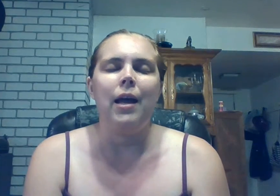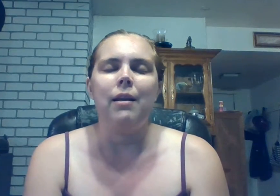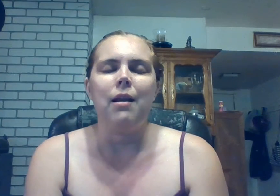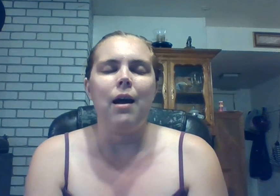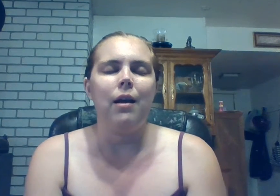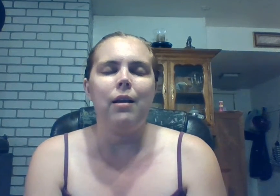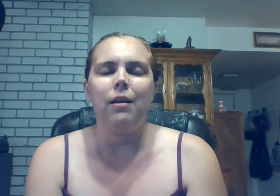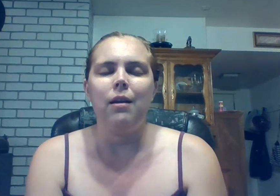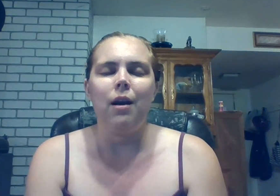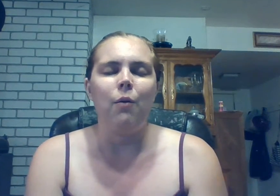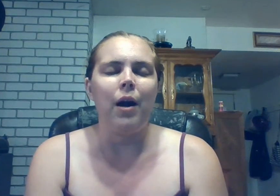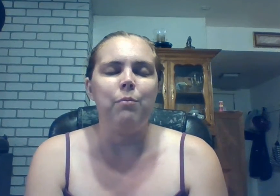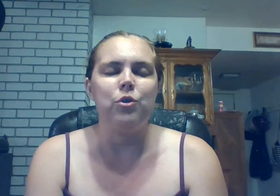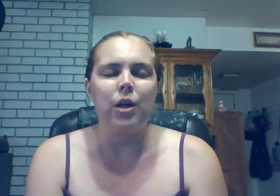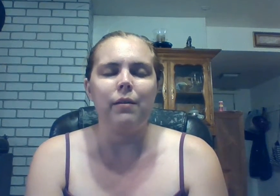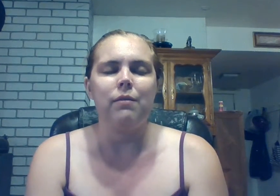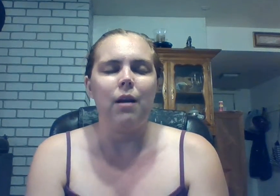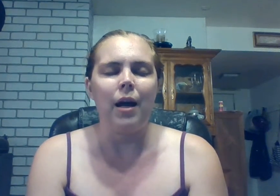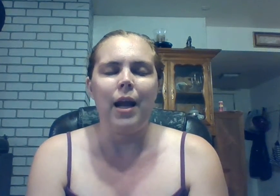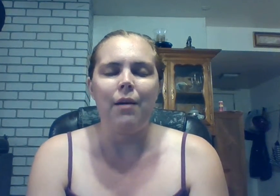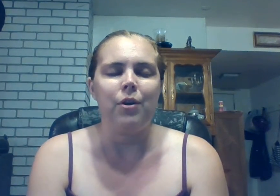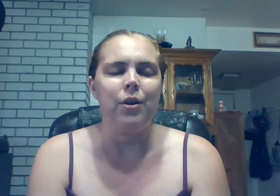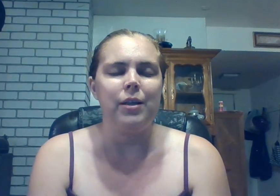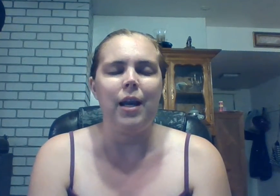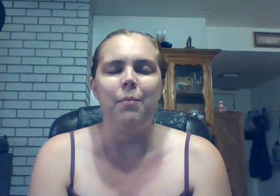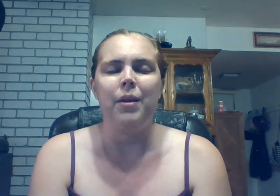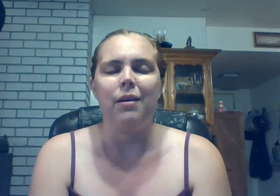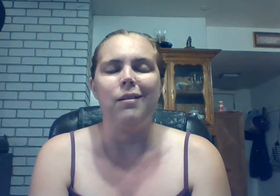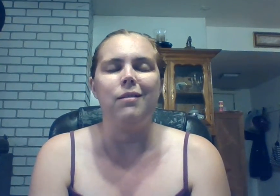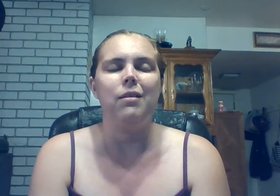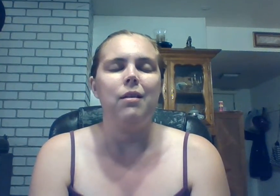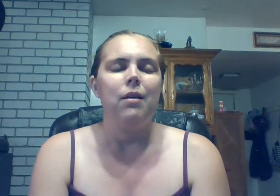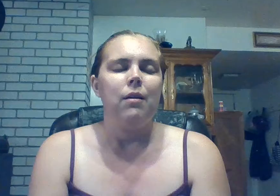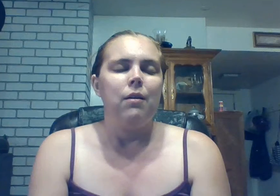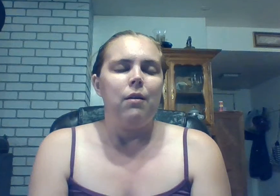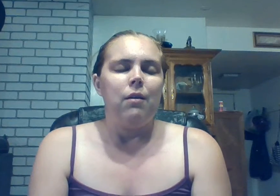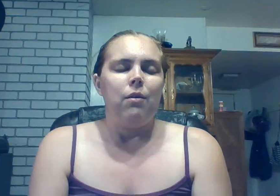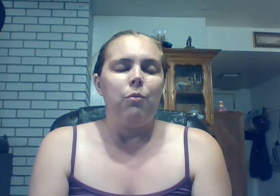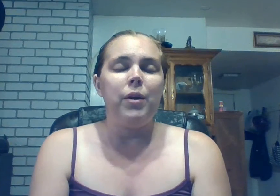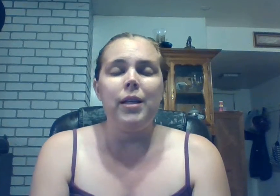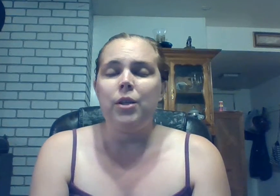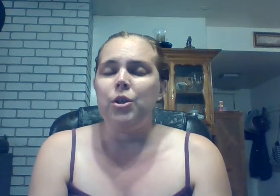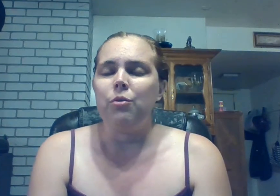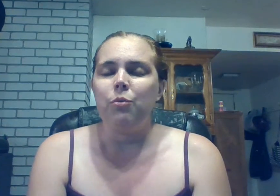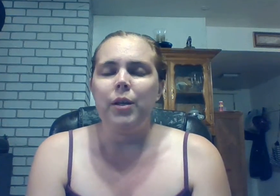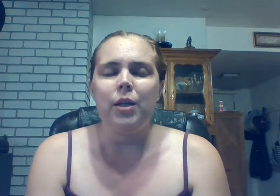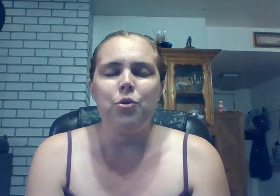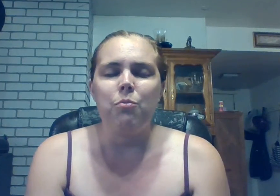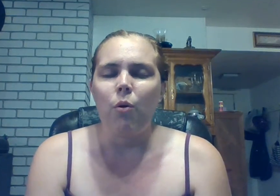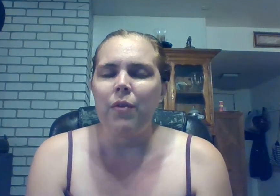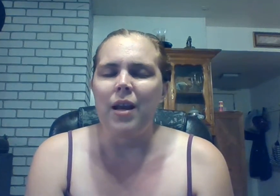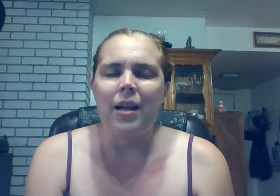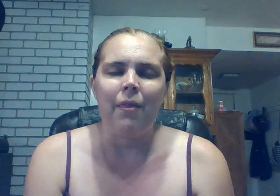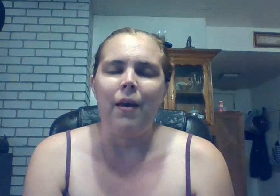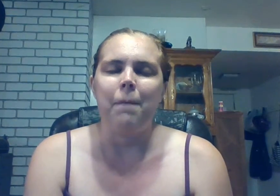and you know i'm just not having a good day because we need you we need you more than anything